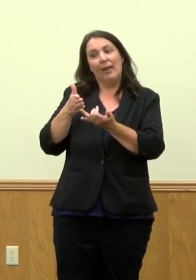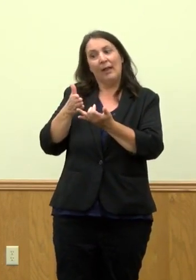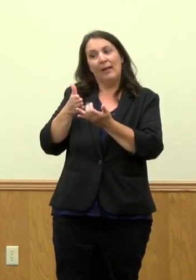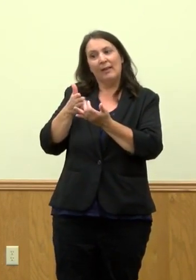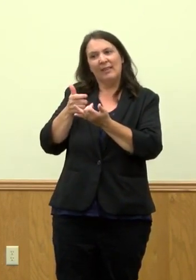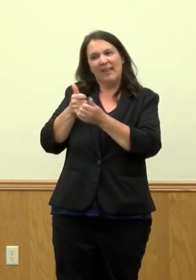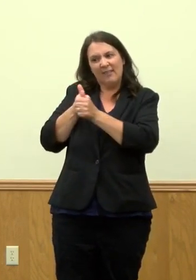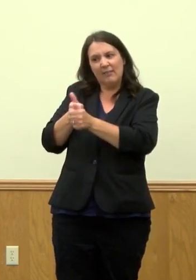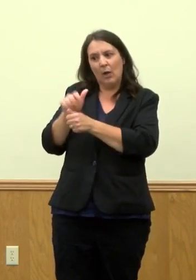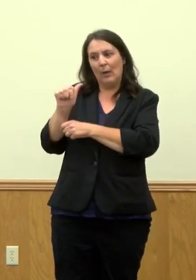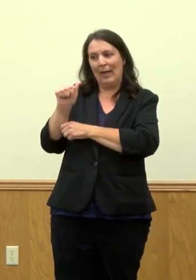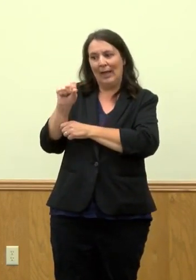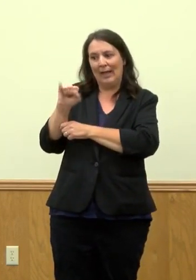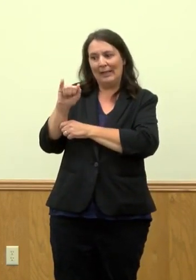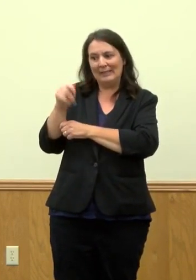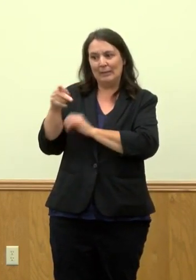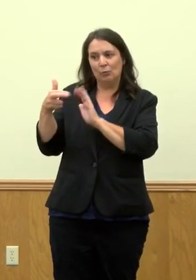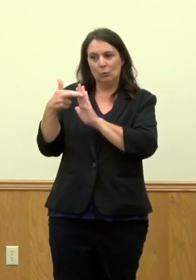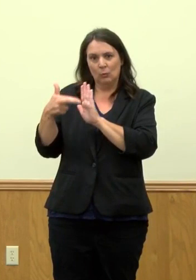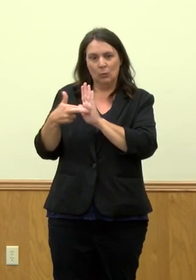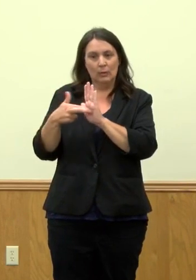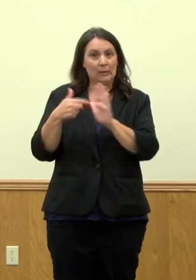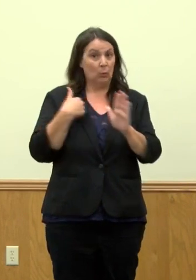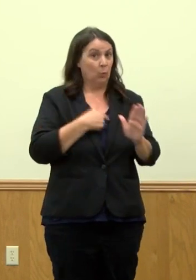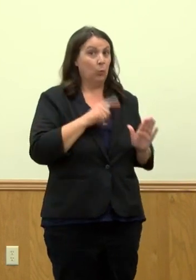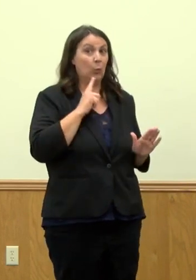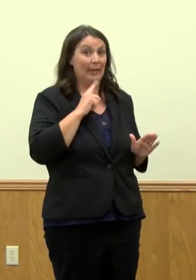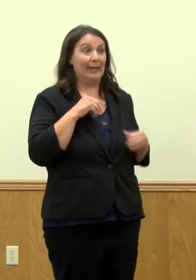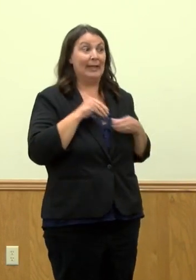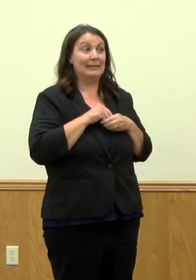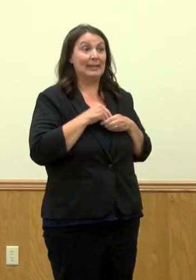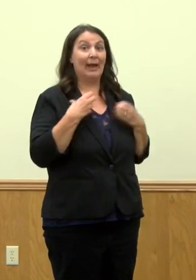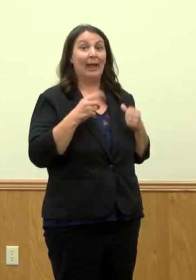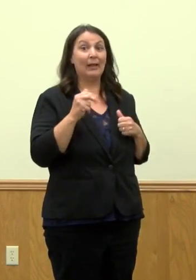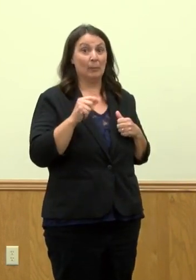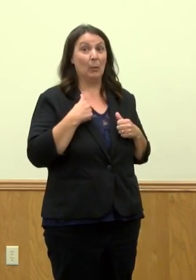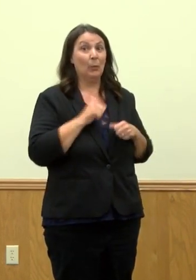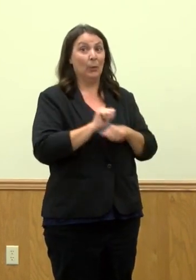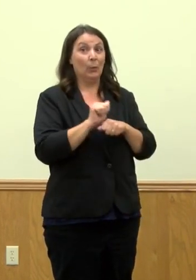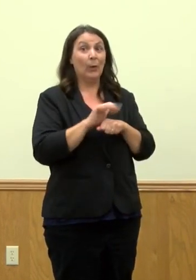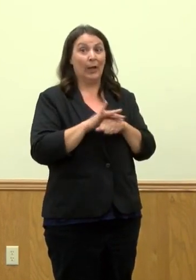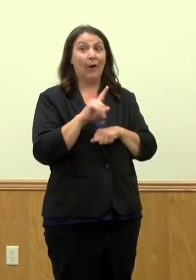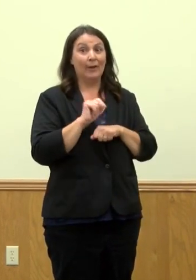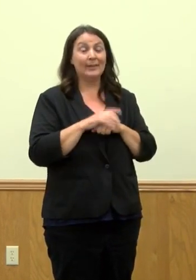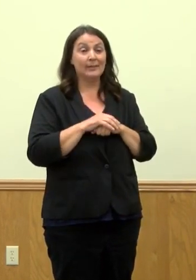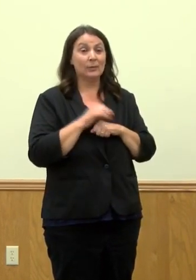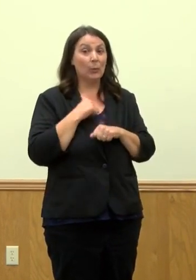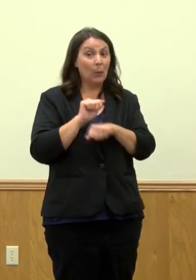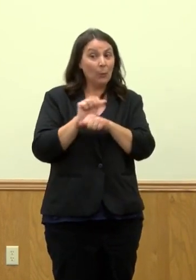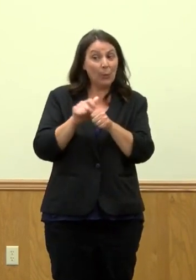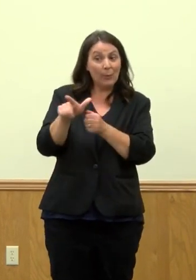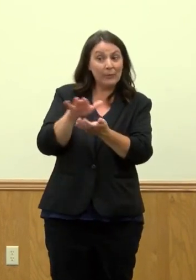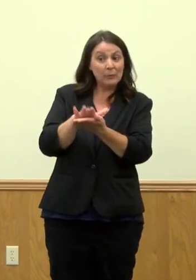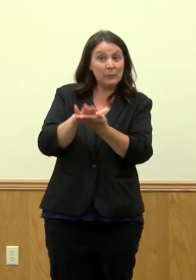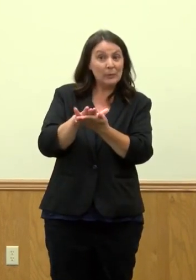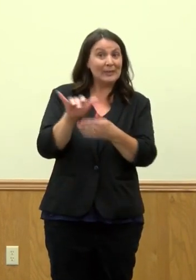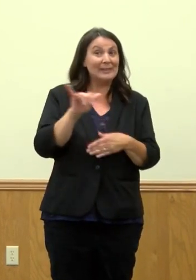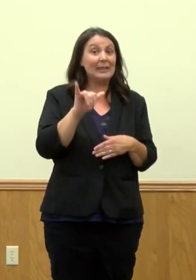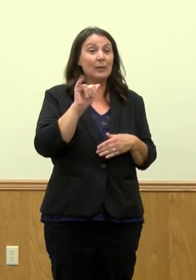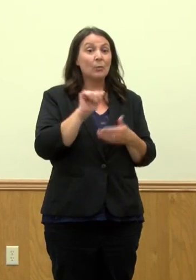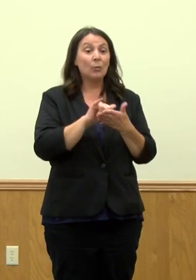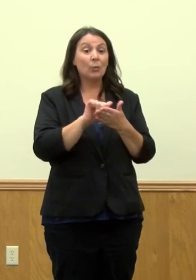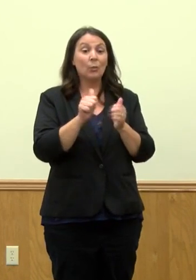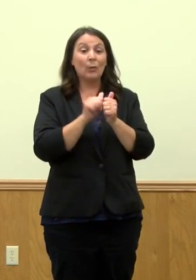we are planning. I think a couple of things that we started talking about is just working with our schools, similar to what we did when the age range dropped